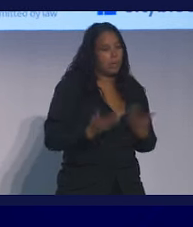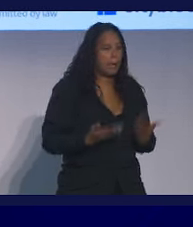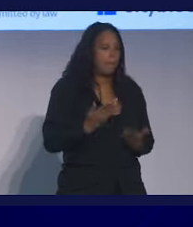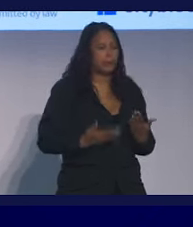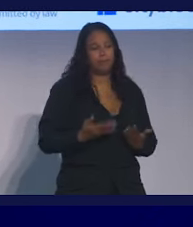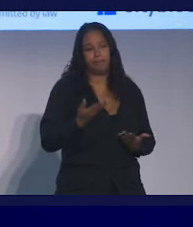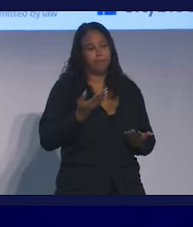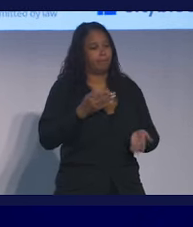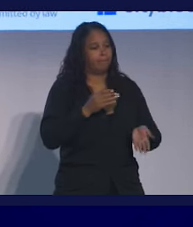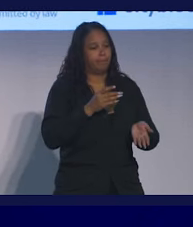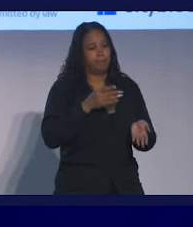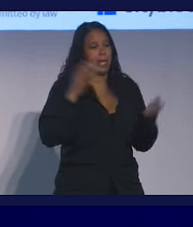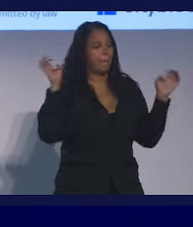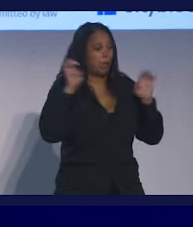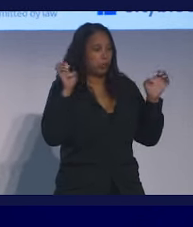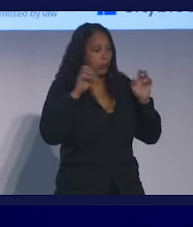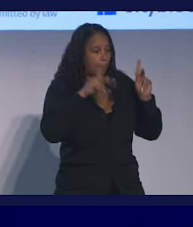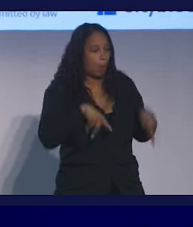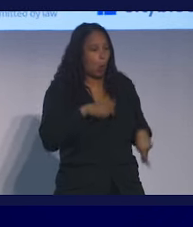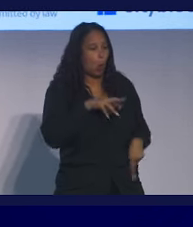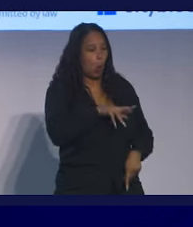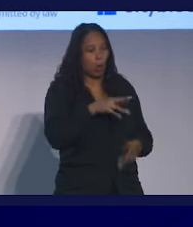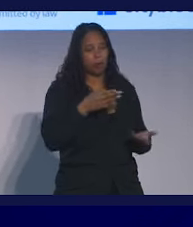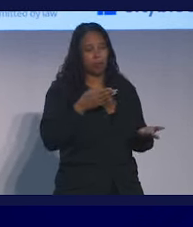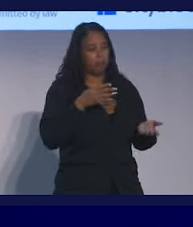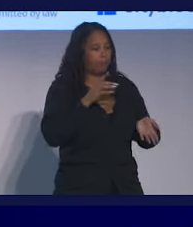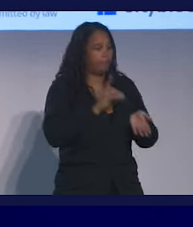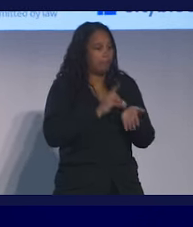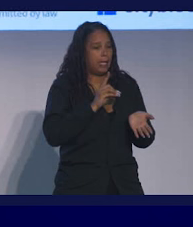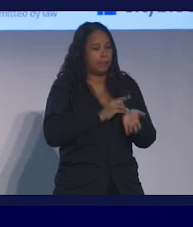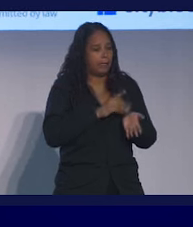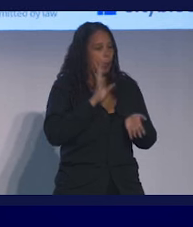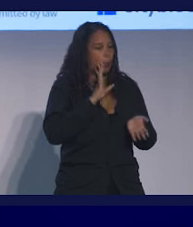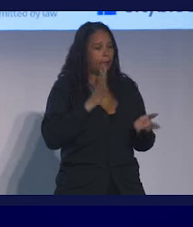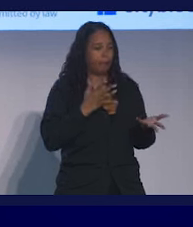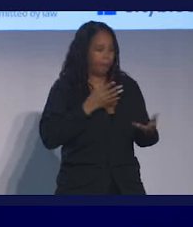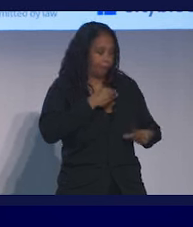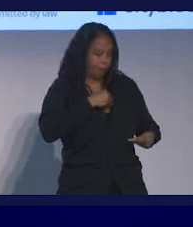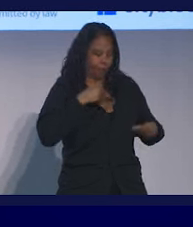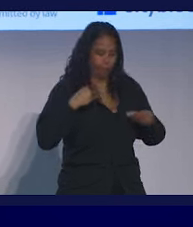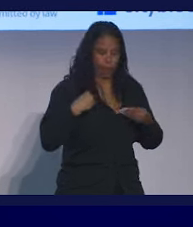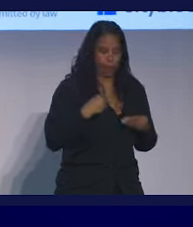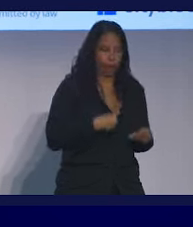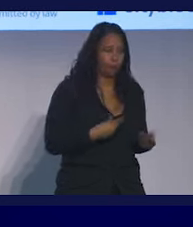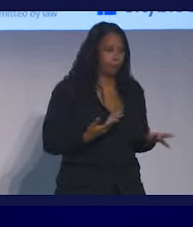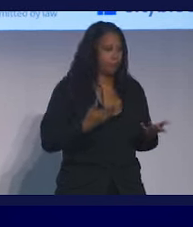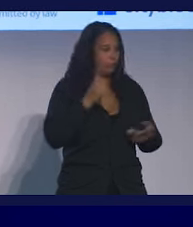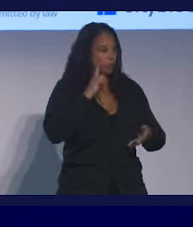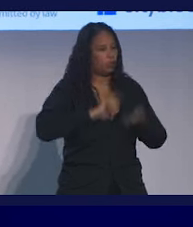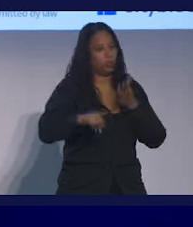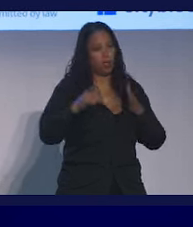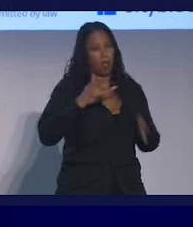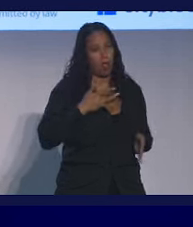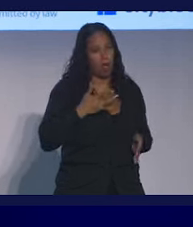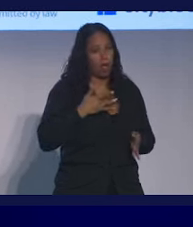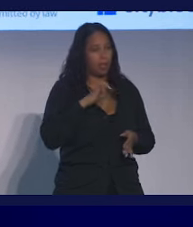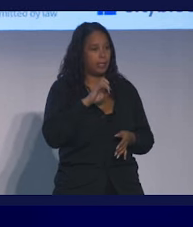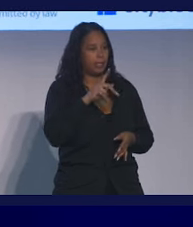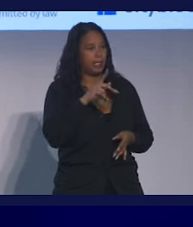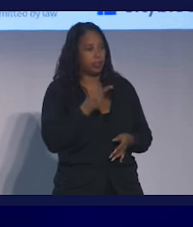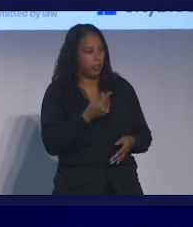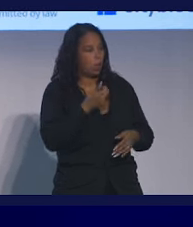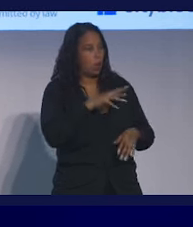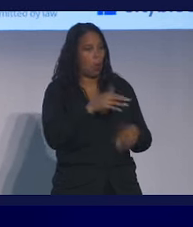who has the ability to take an EKG, to take labs, to coordinate with a physician in real time